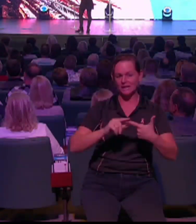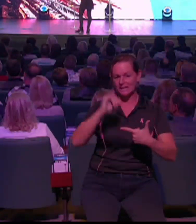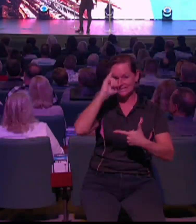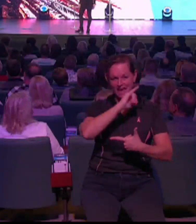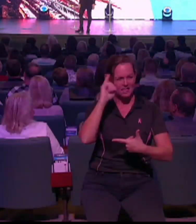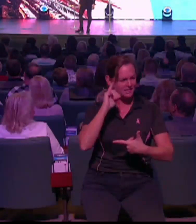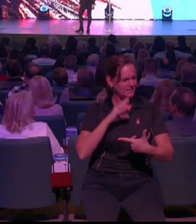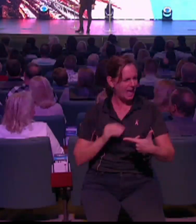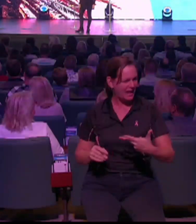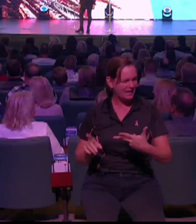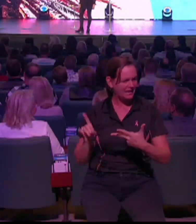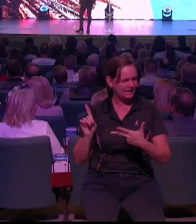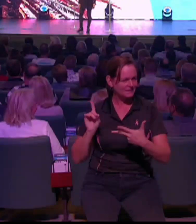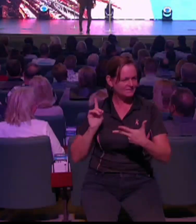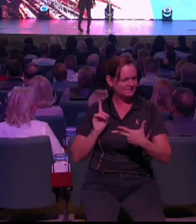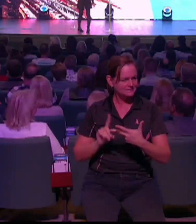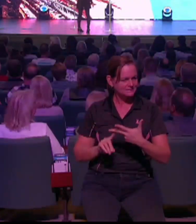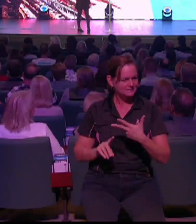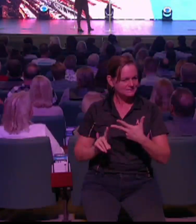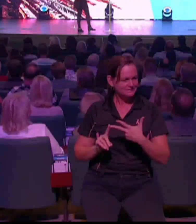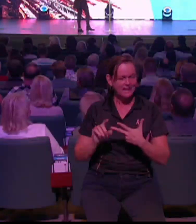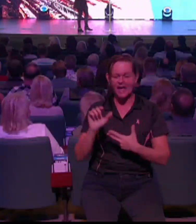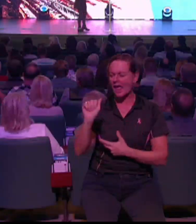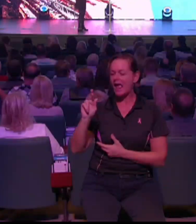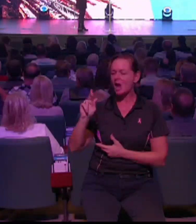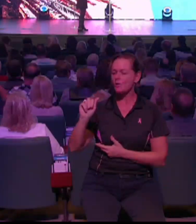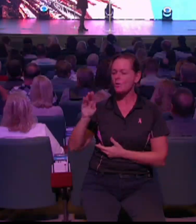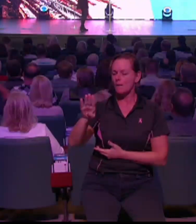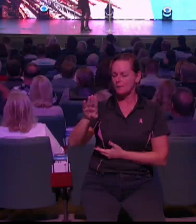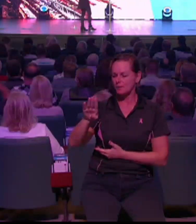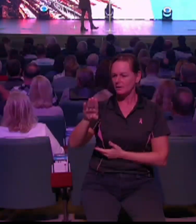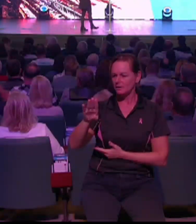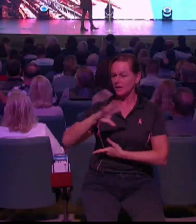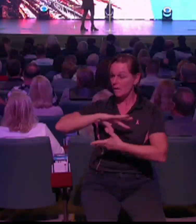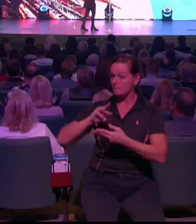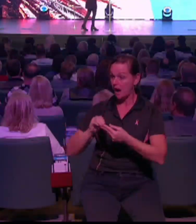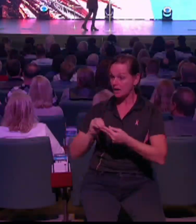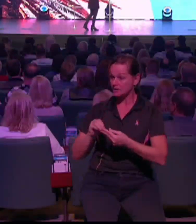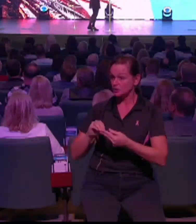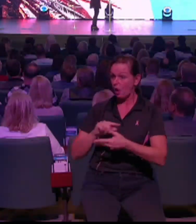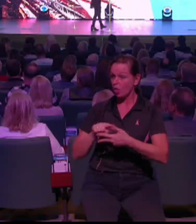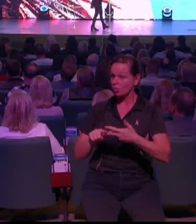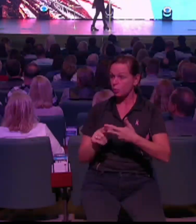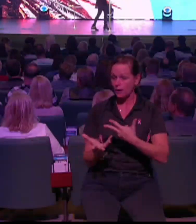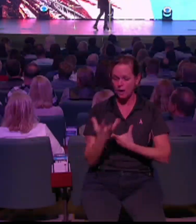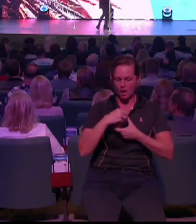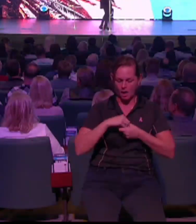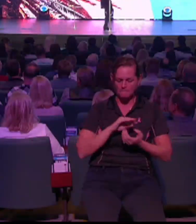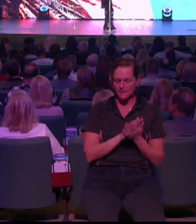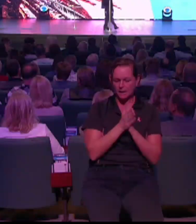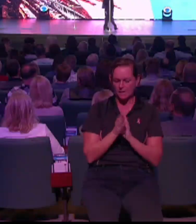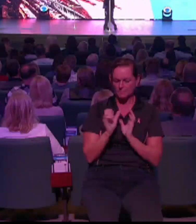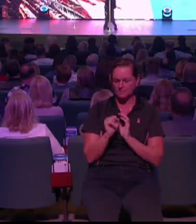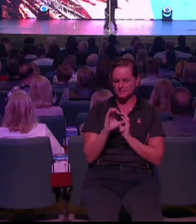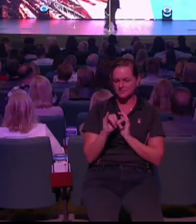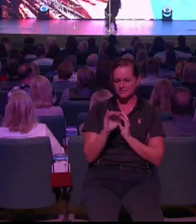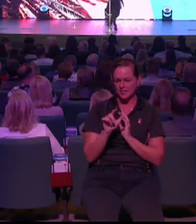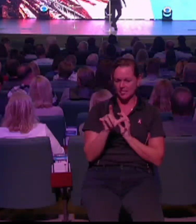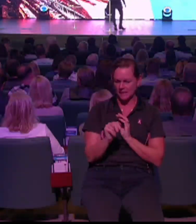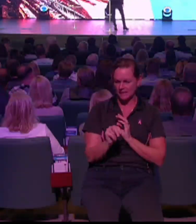You are welcome. So, kind of the range of interests is anything from feeding you to killing